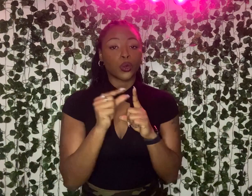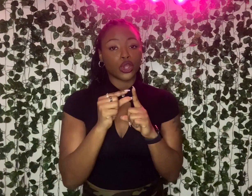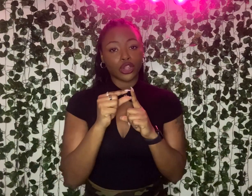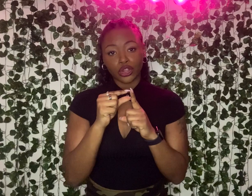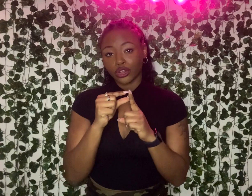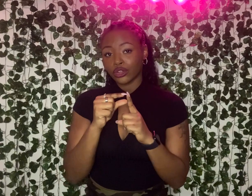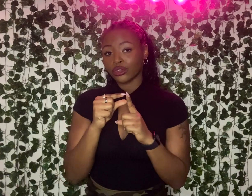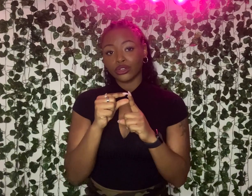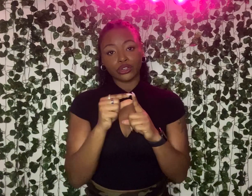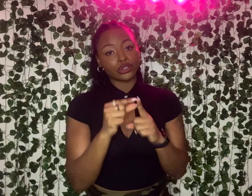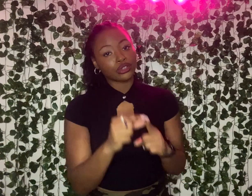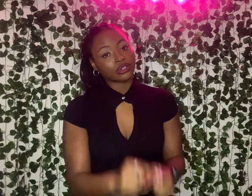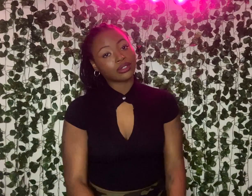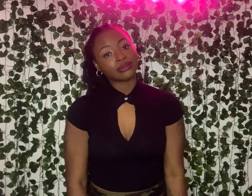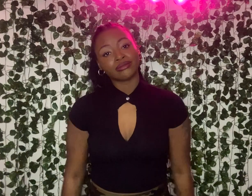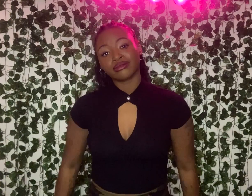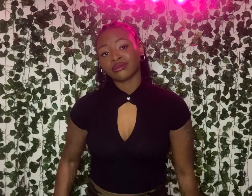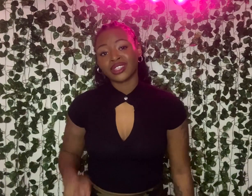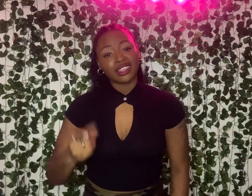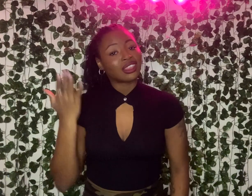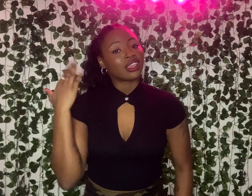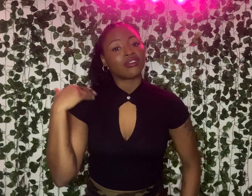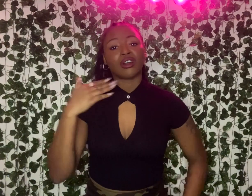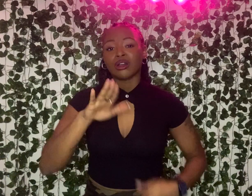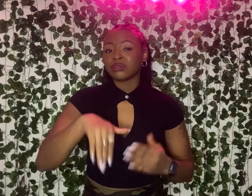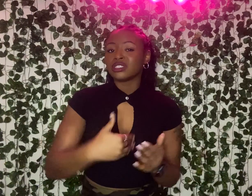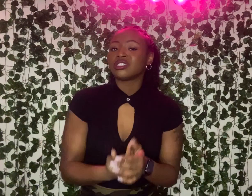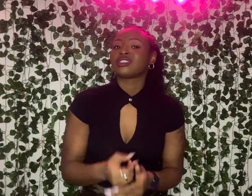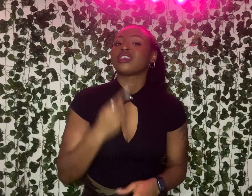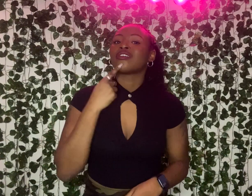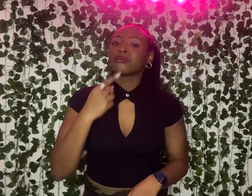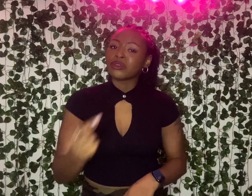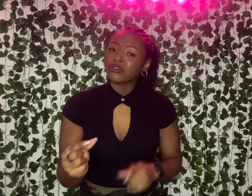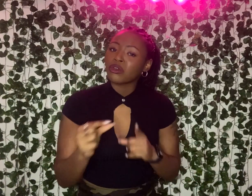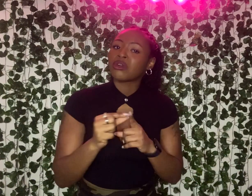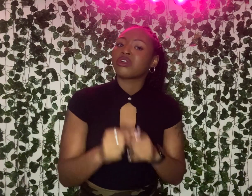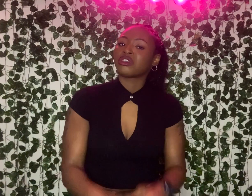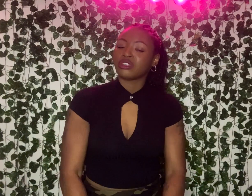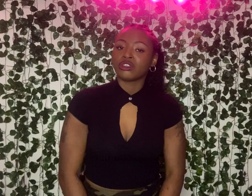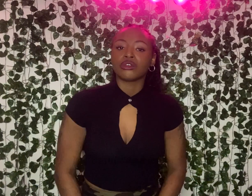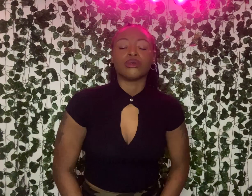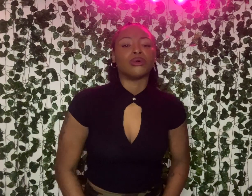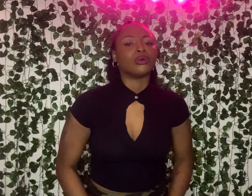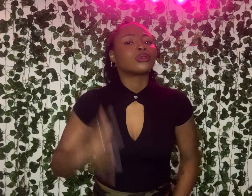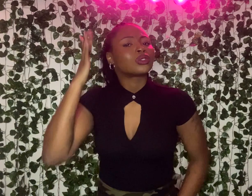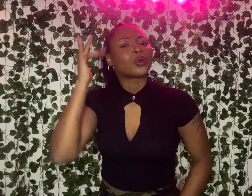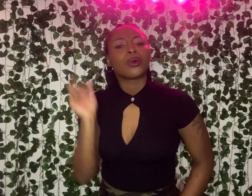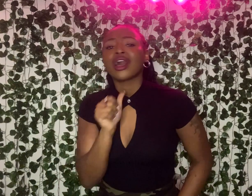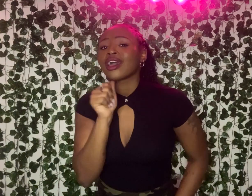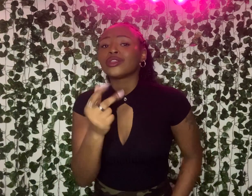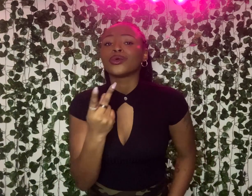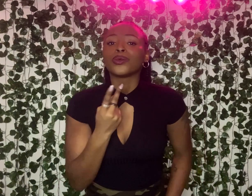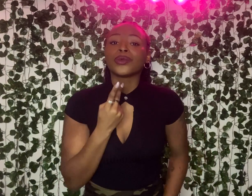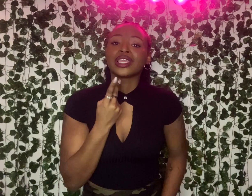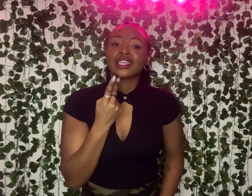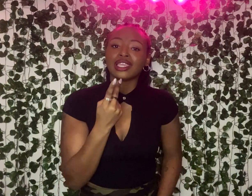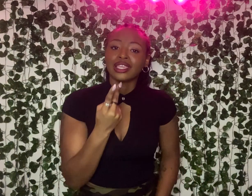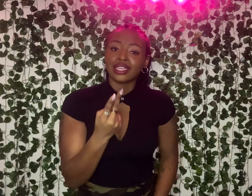a word. They've all been said before, you know. So why don't we